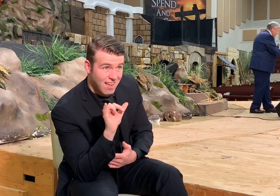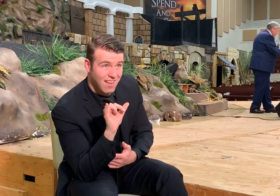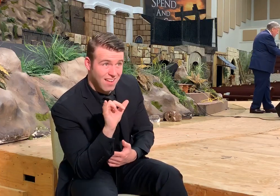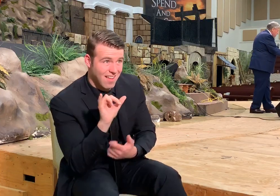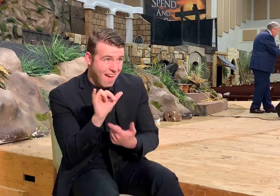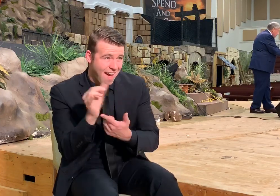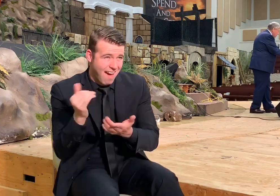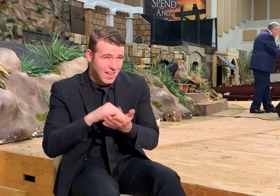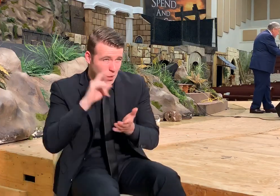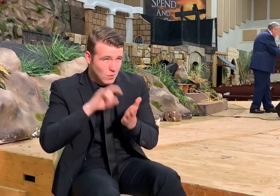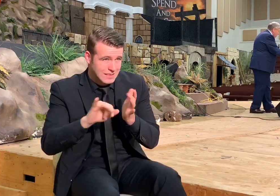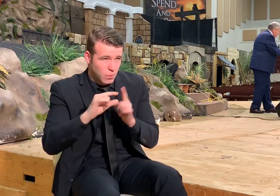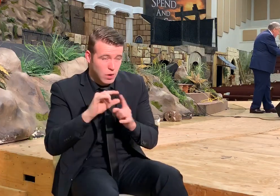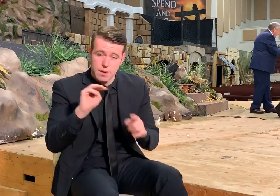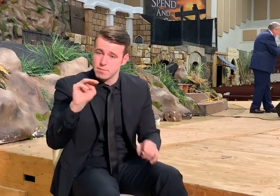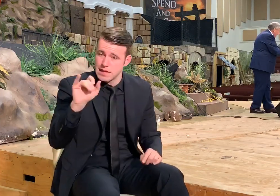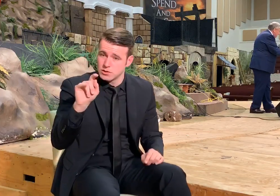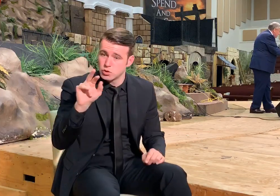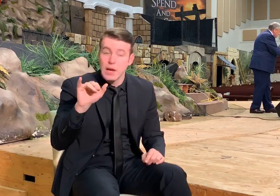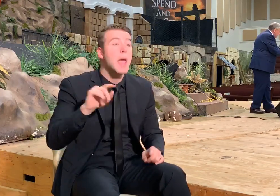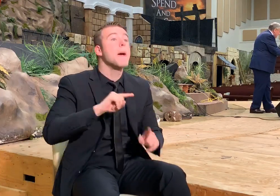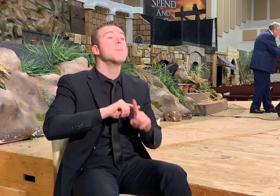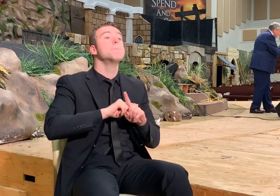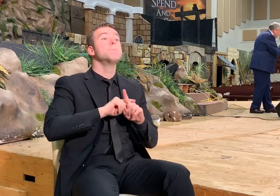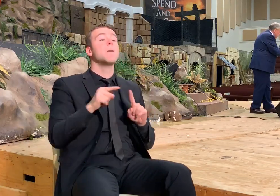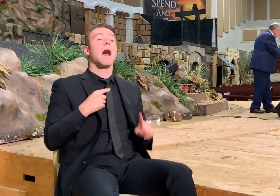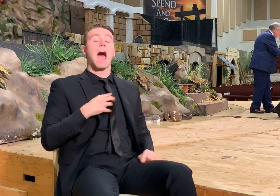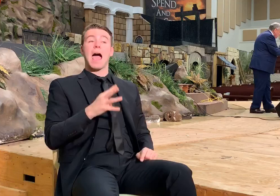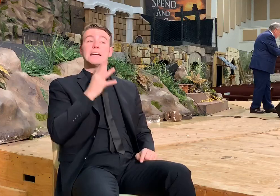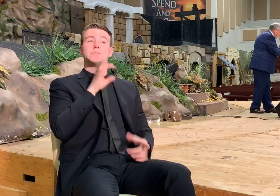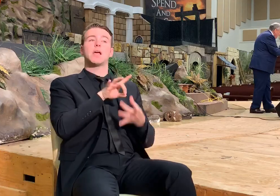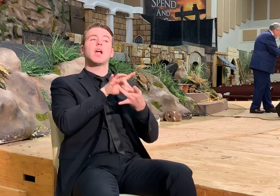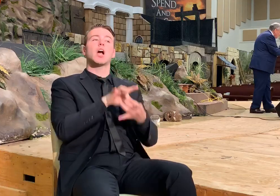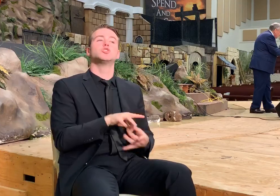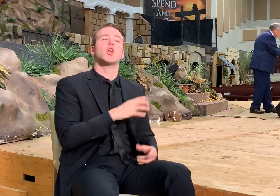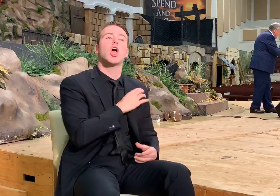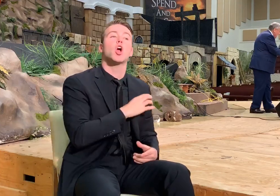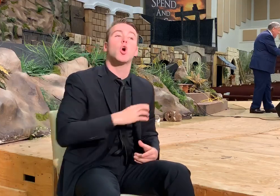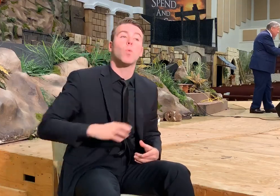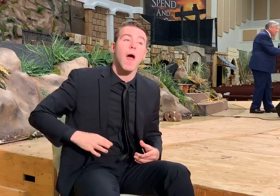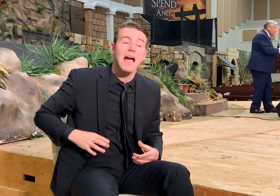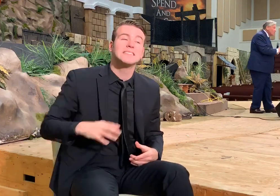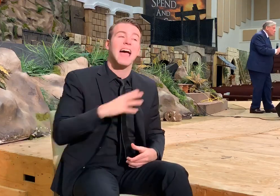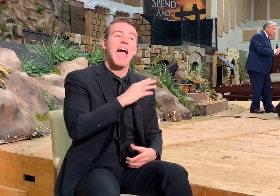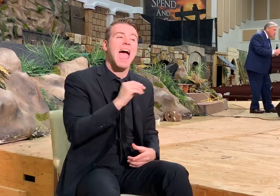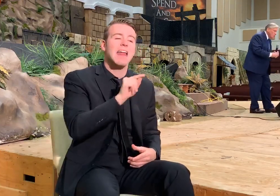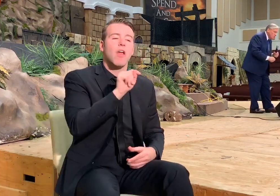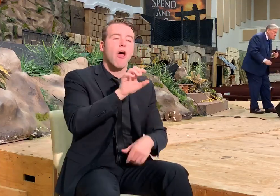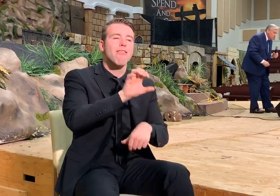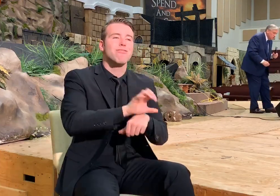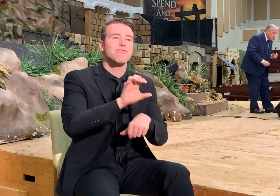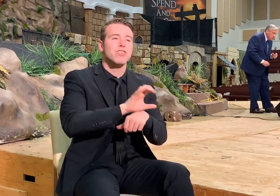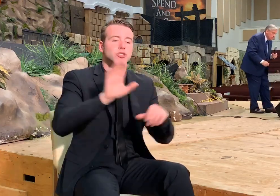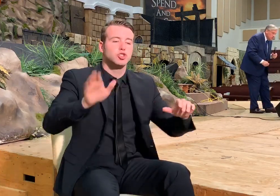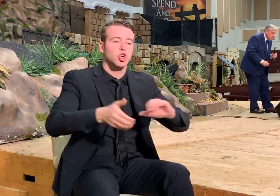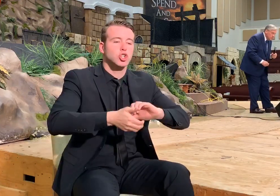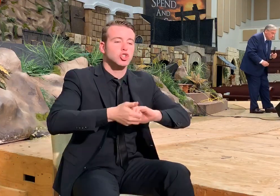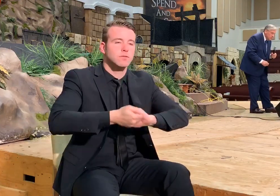This is a great mystery, but I speak concerning Christ and the church.